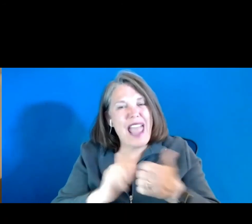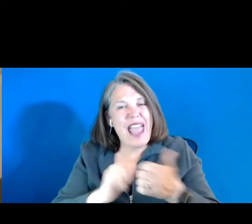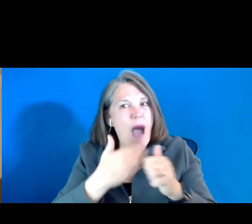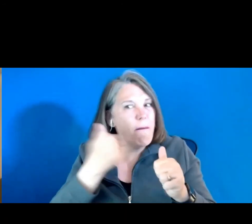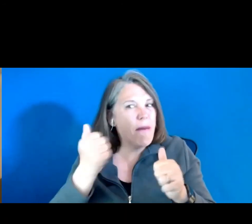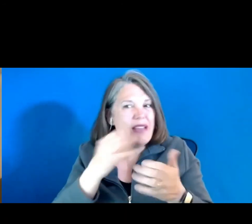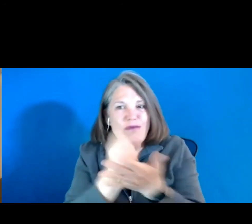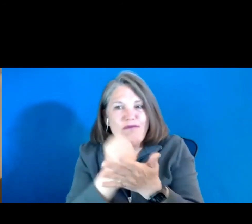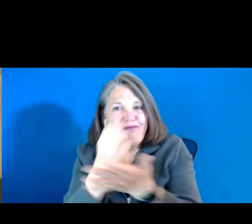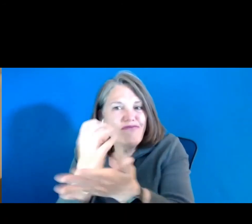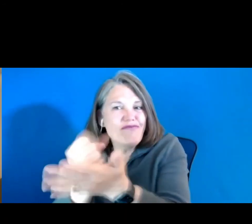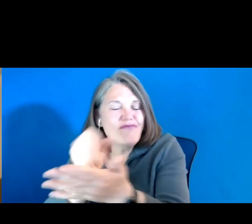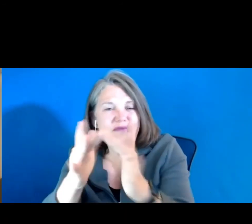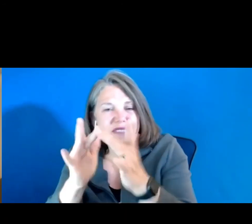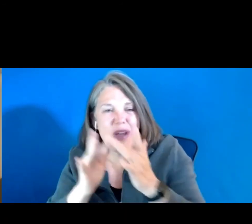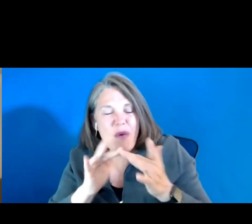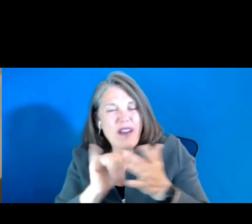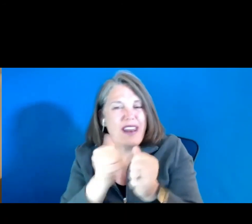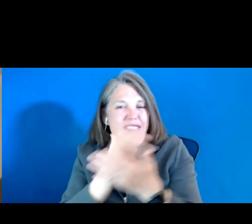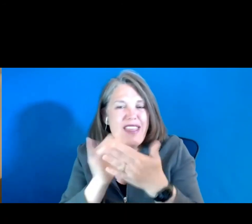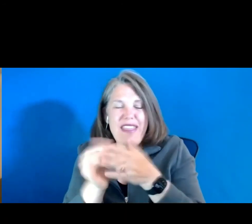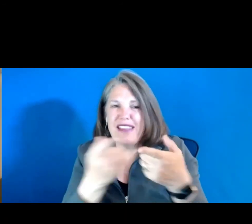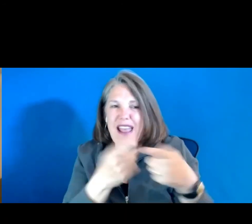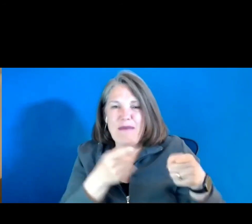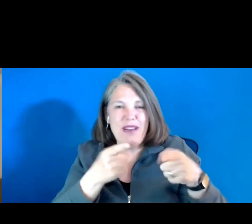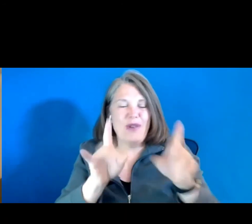opportunities and networking that's going on at the meeting?